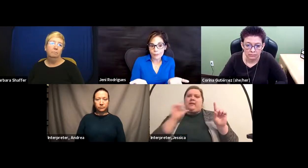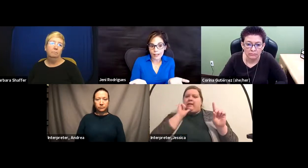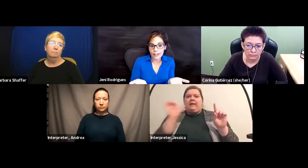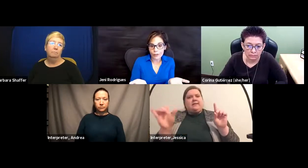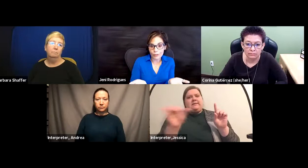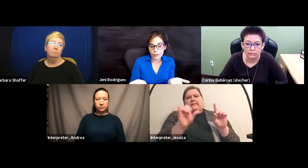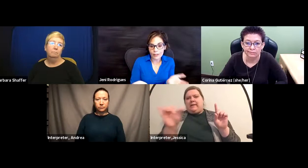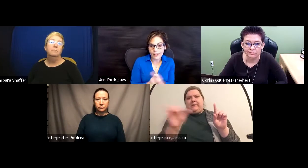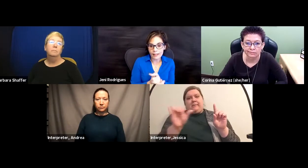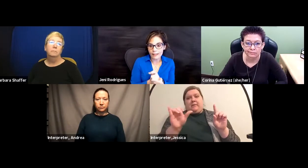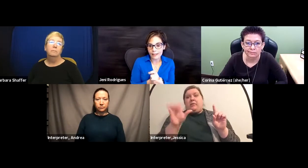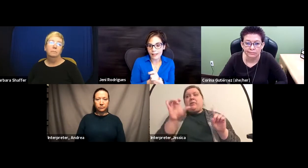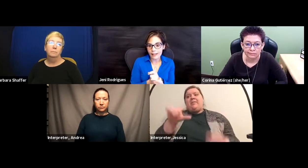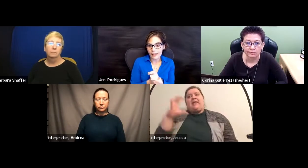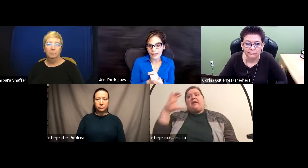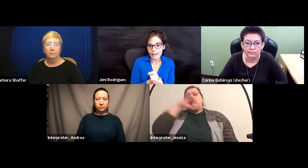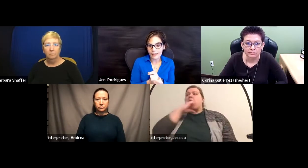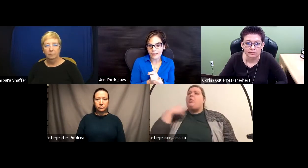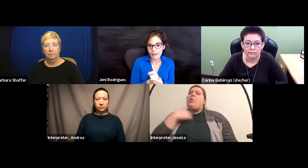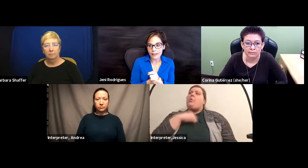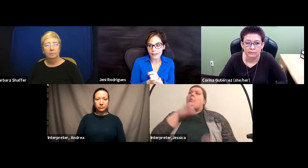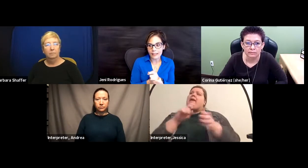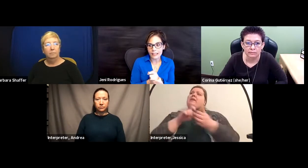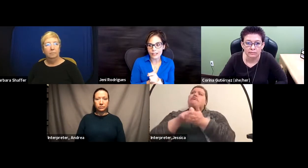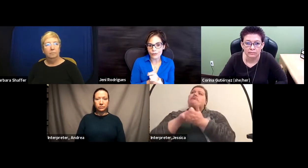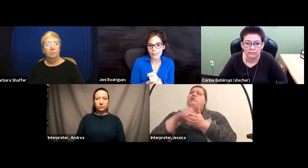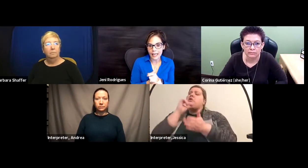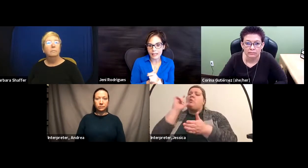to provide an interpreter. And I think that's something that continues today.